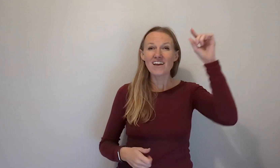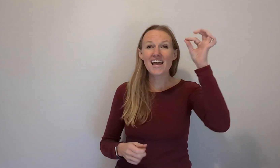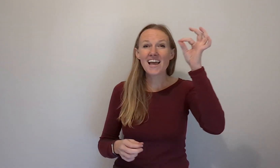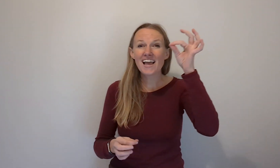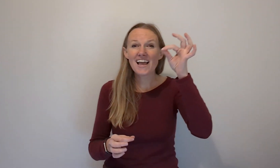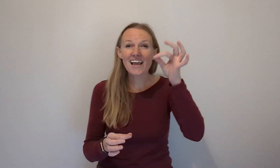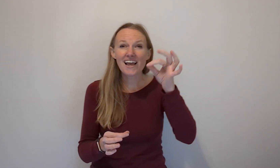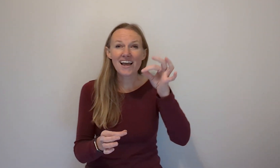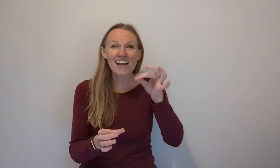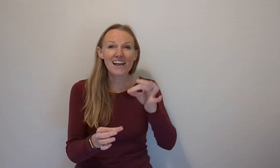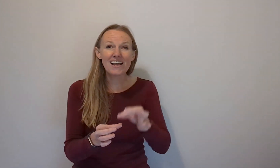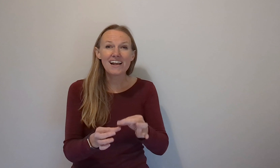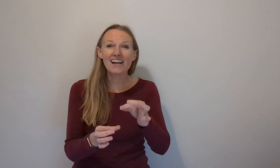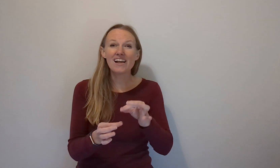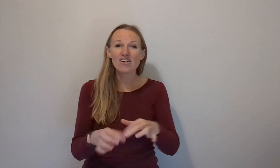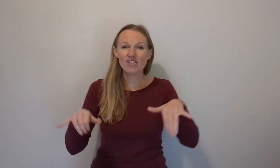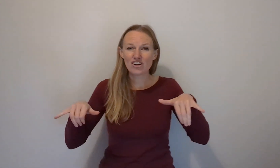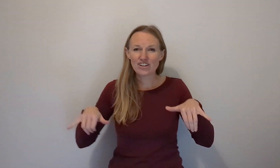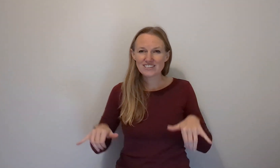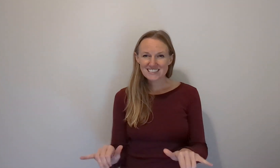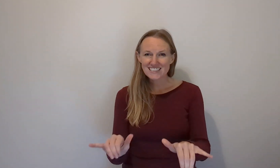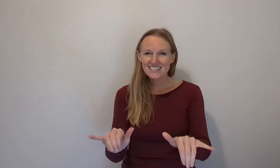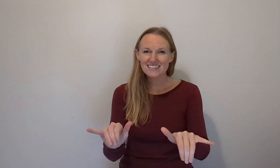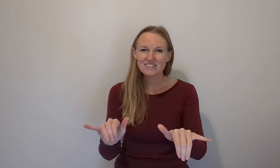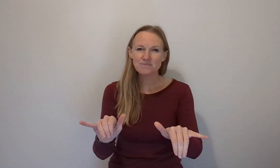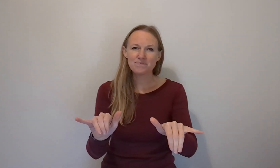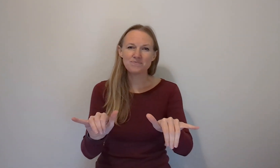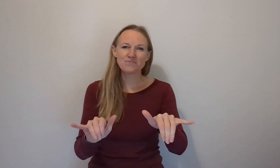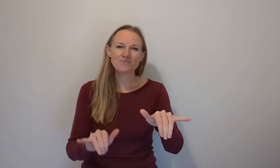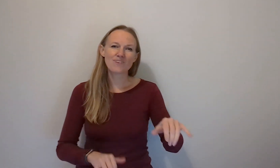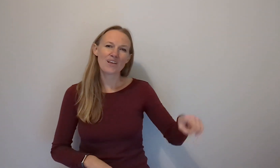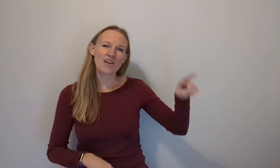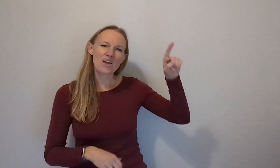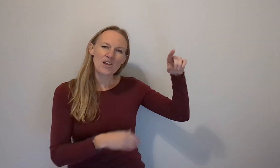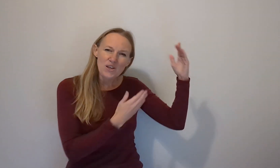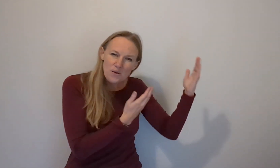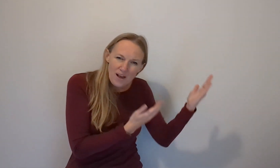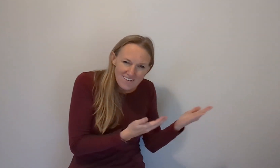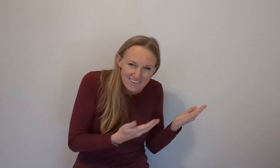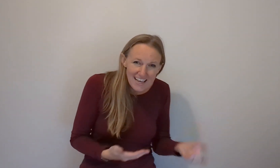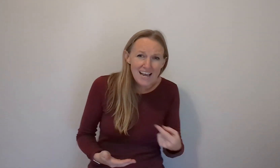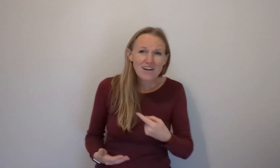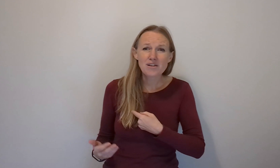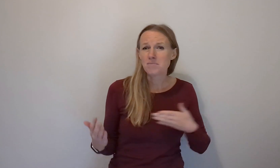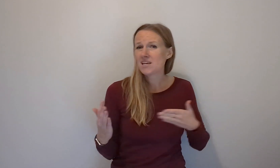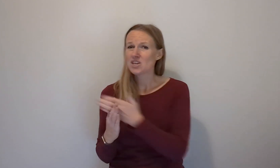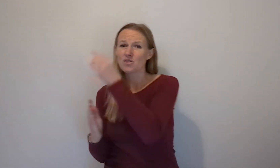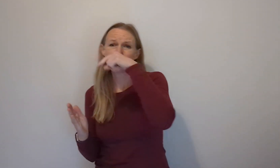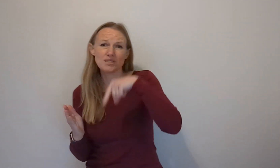faithful still You have carried me through